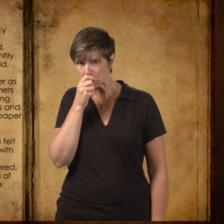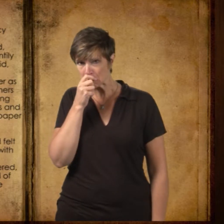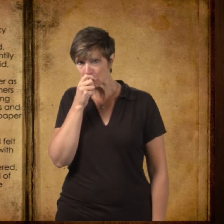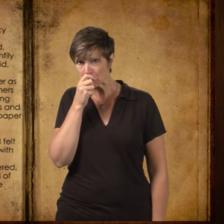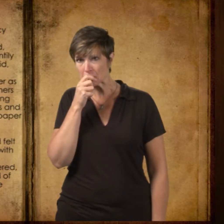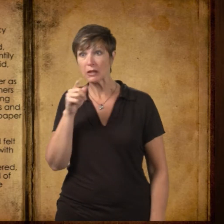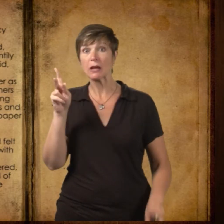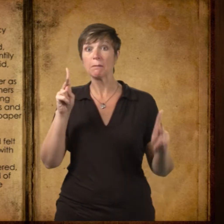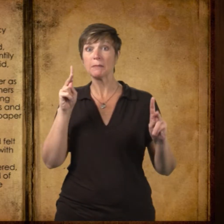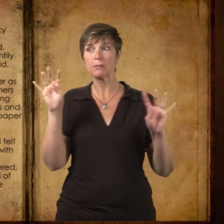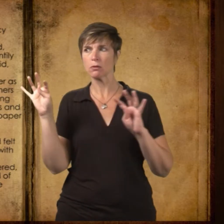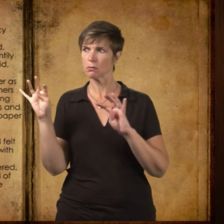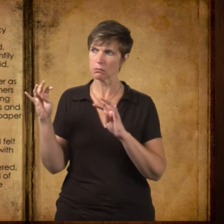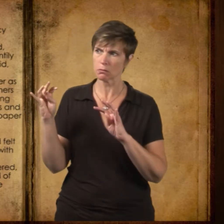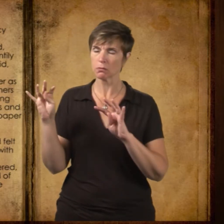whisper reached the edges of the crowd.